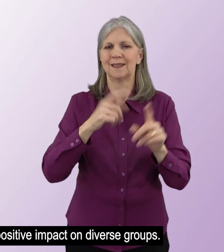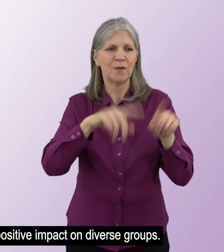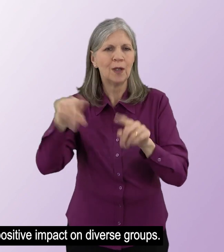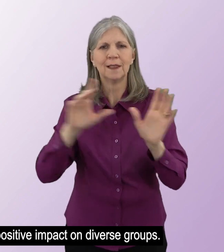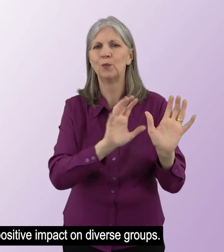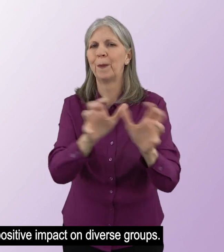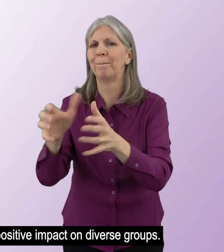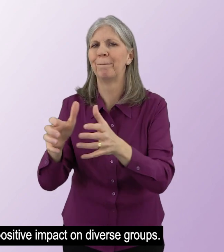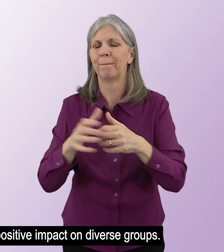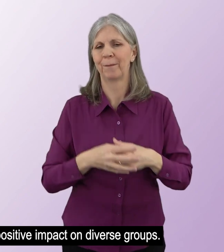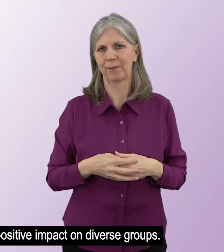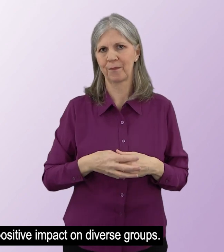impact on diverse groups.